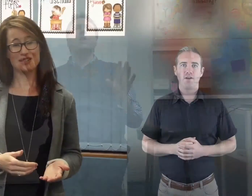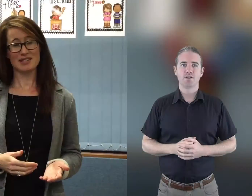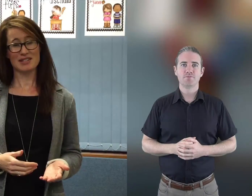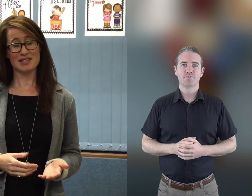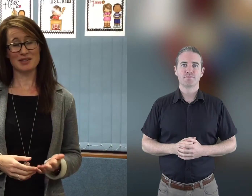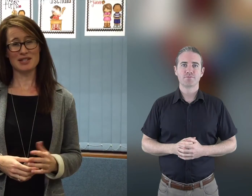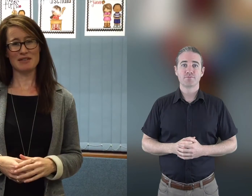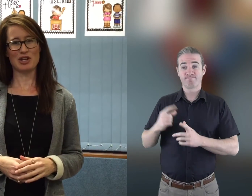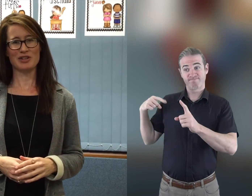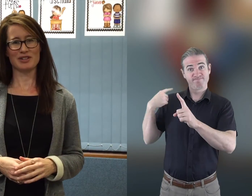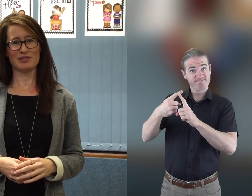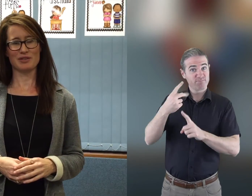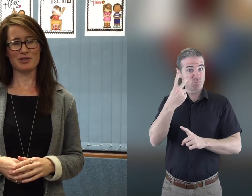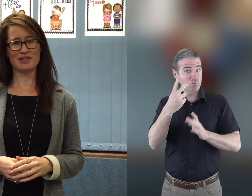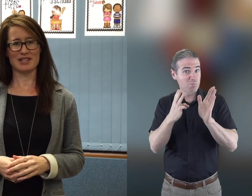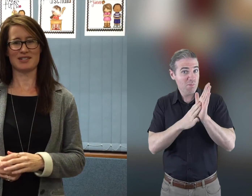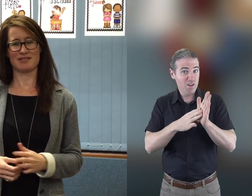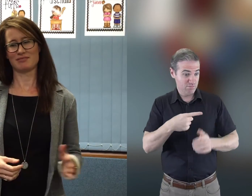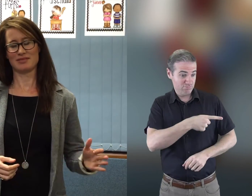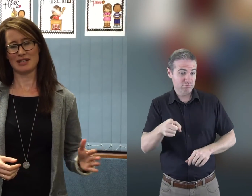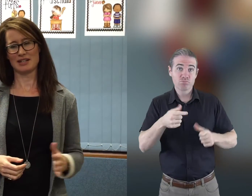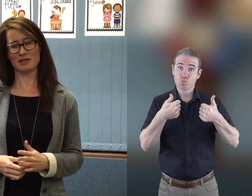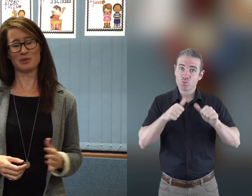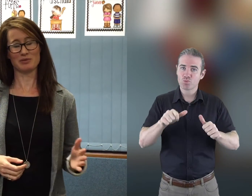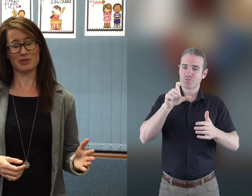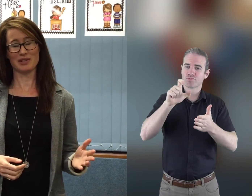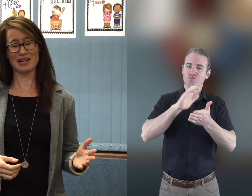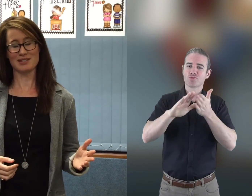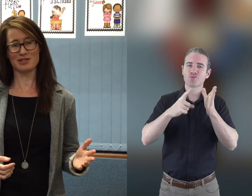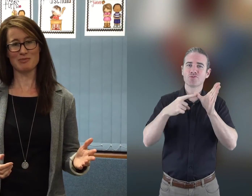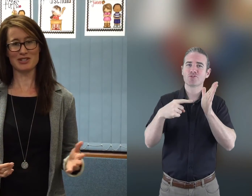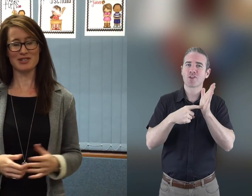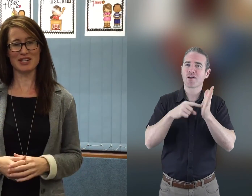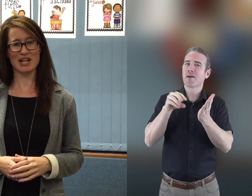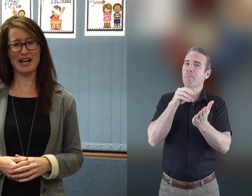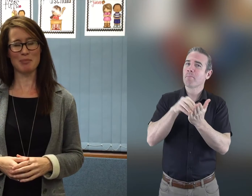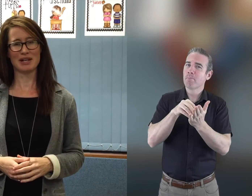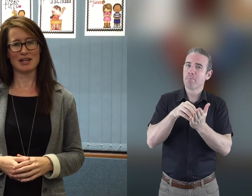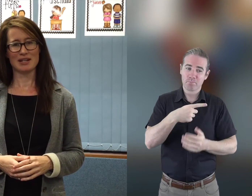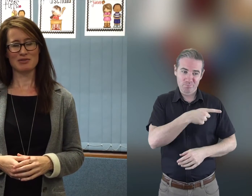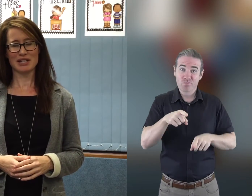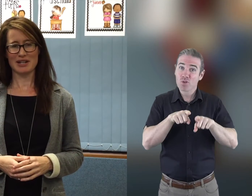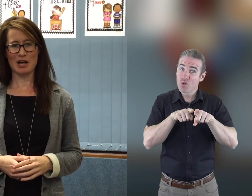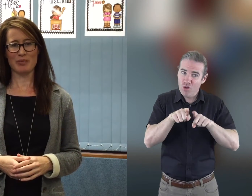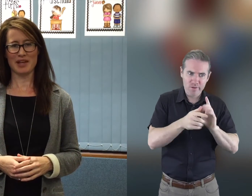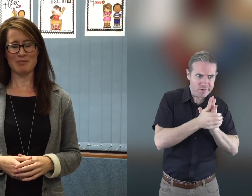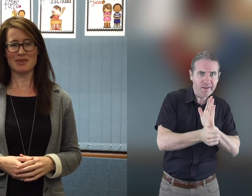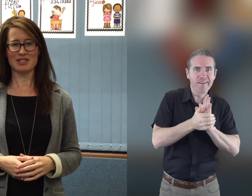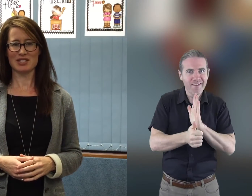The skills that they've learned through this through the last two months using the chat app is really going to help them just